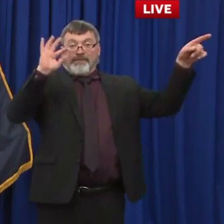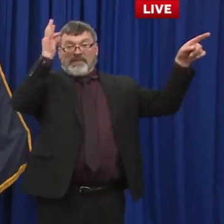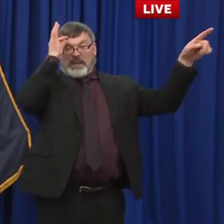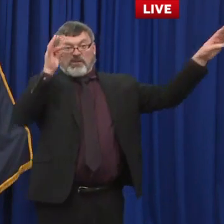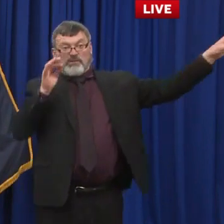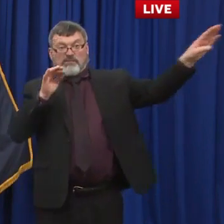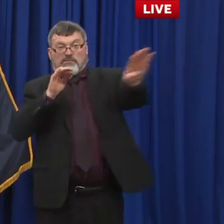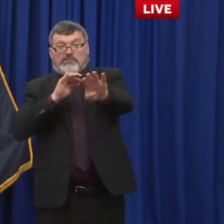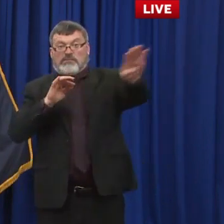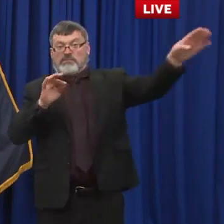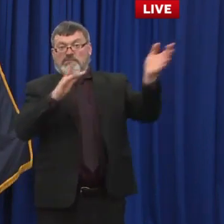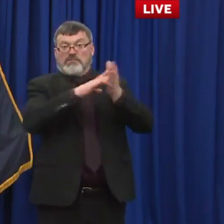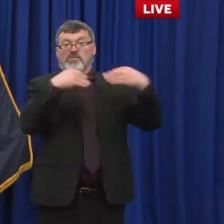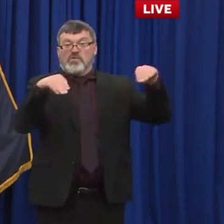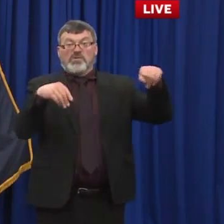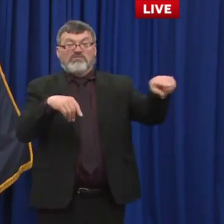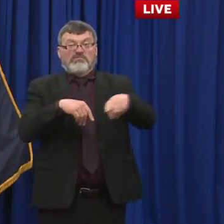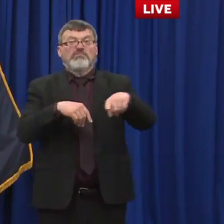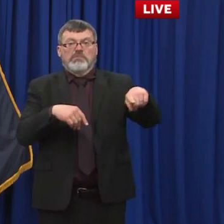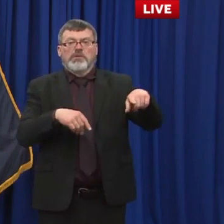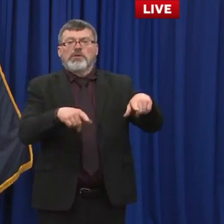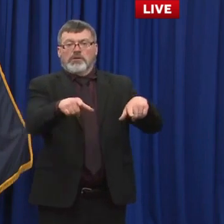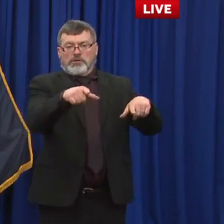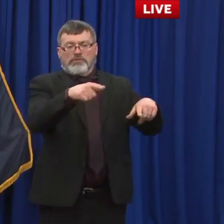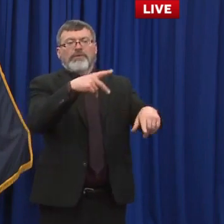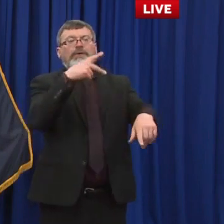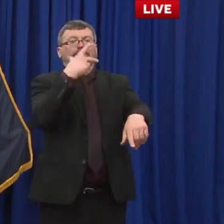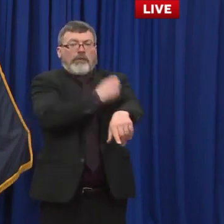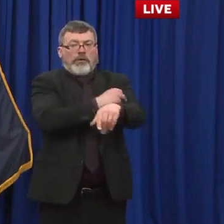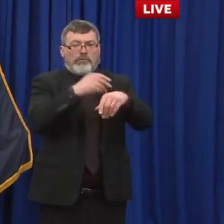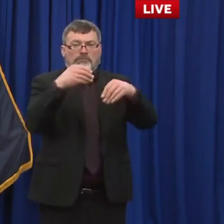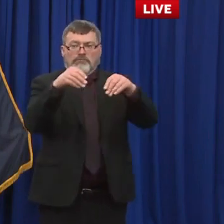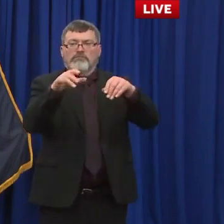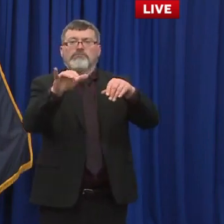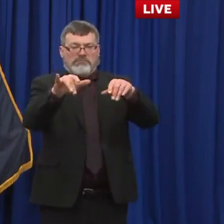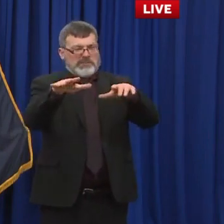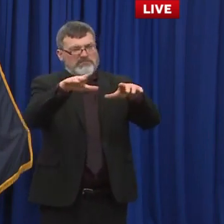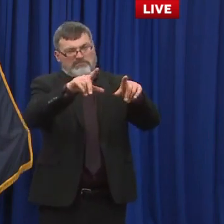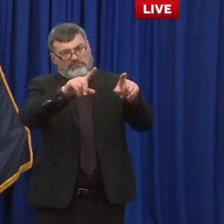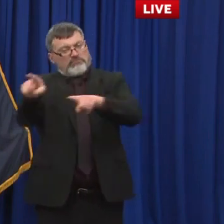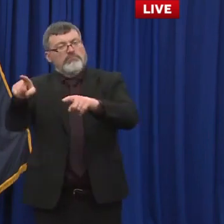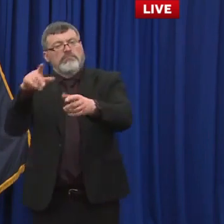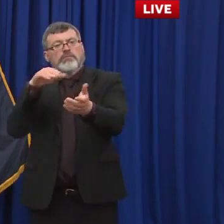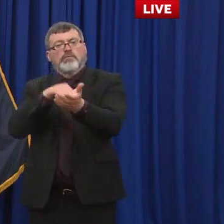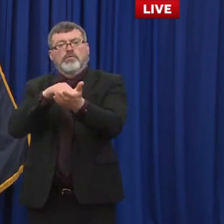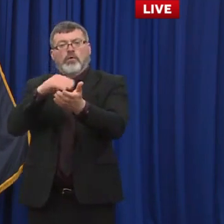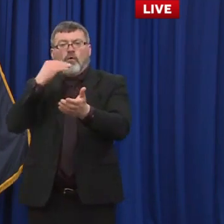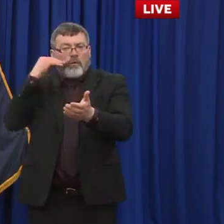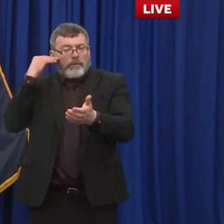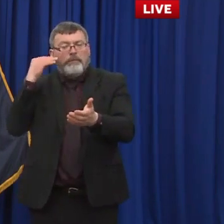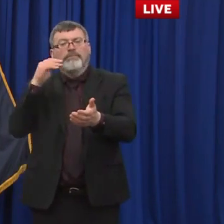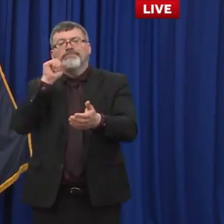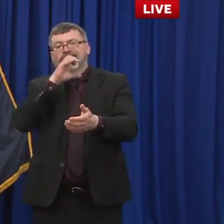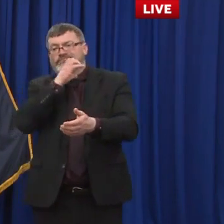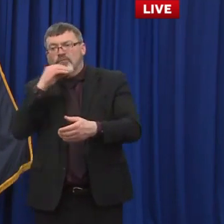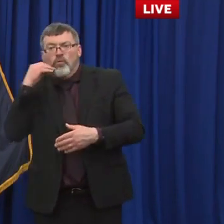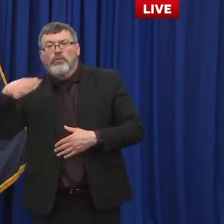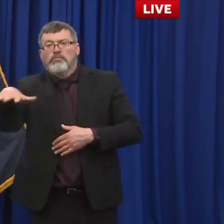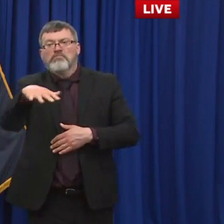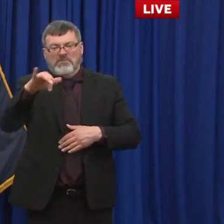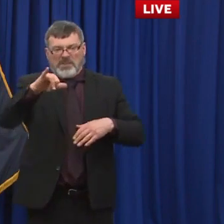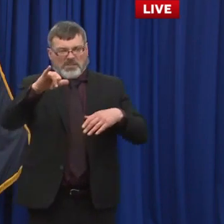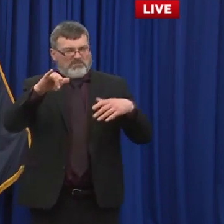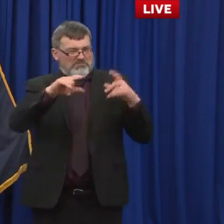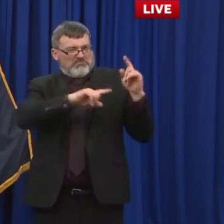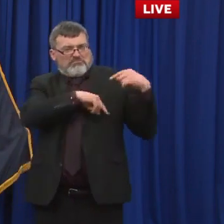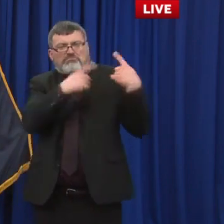vaccinated the majority of our long-term care facilities um in a big push over the at the beginning of the year and so the data that